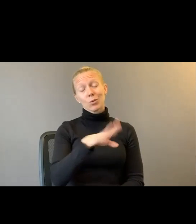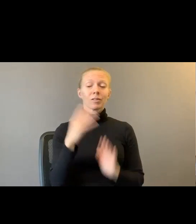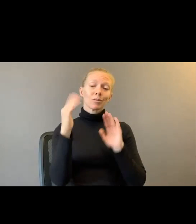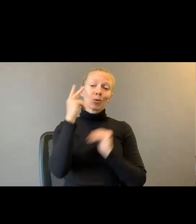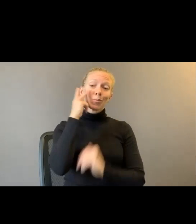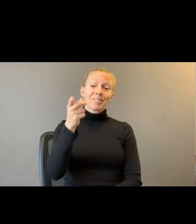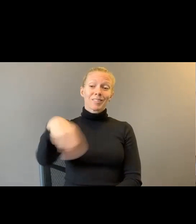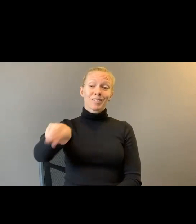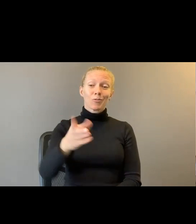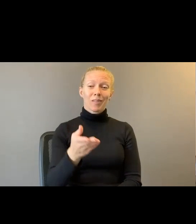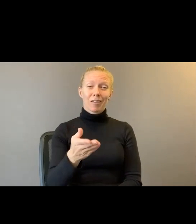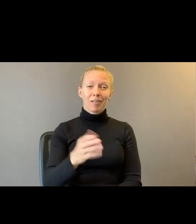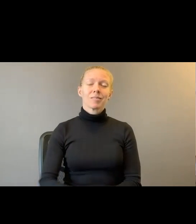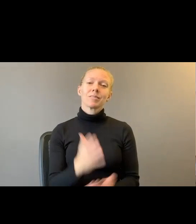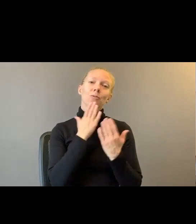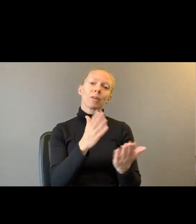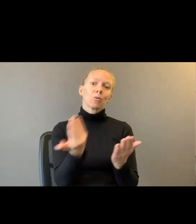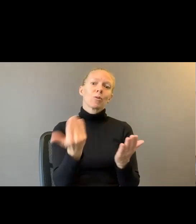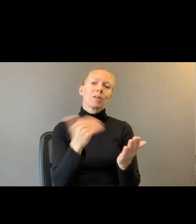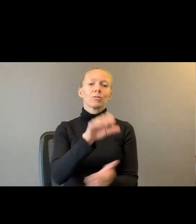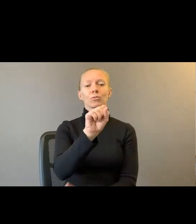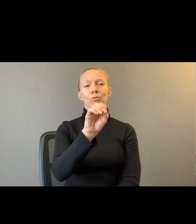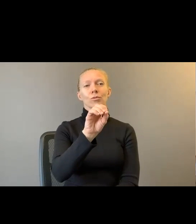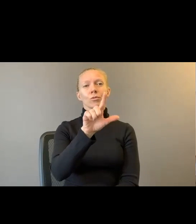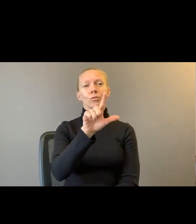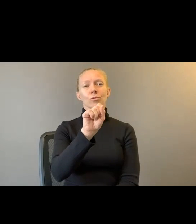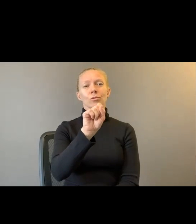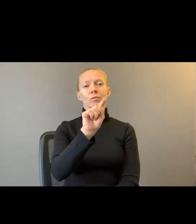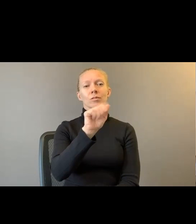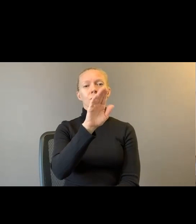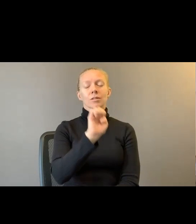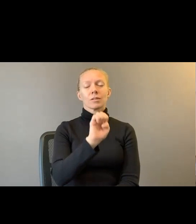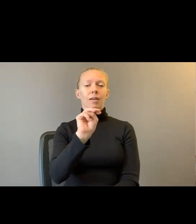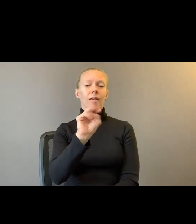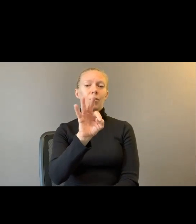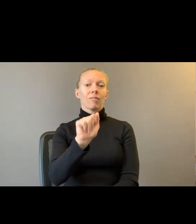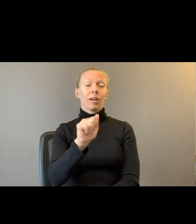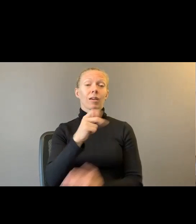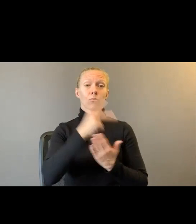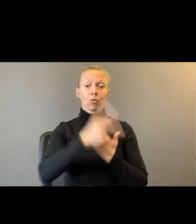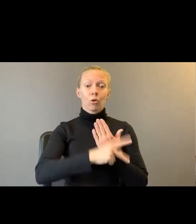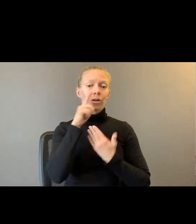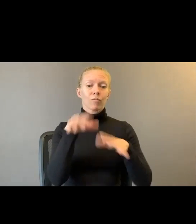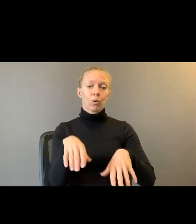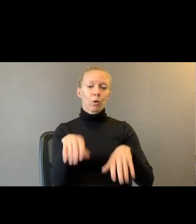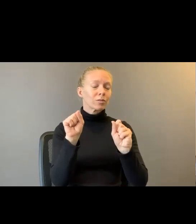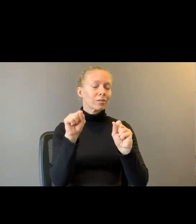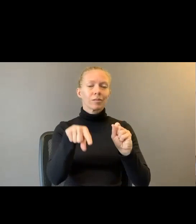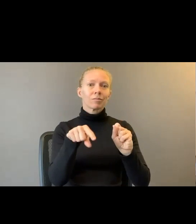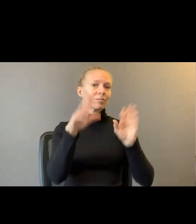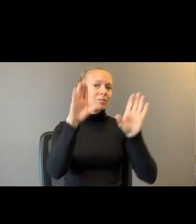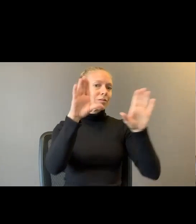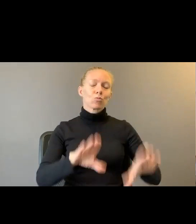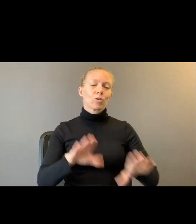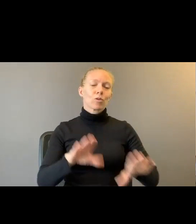Thank you again to the Solstice MFA program for hosting and for being such a wonderful community. Bravo.